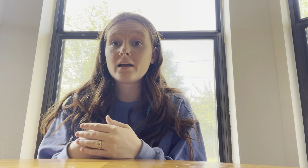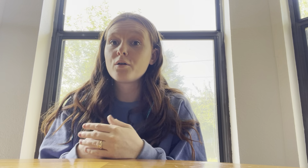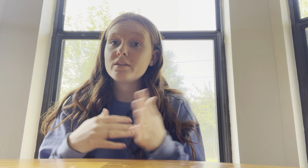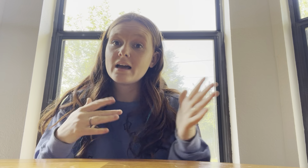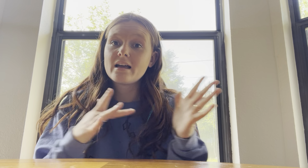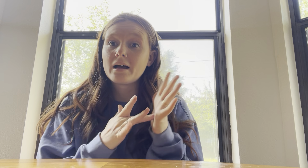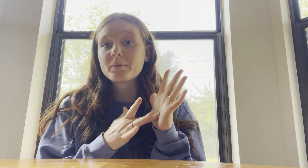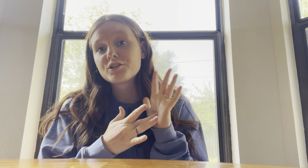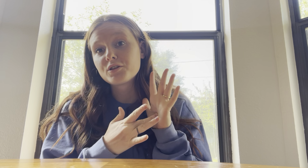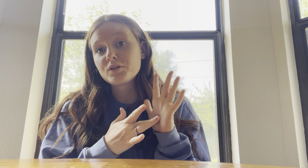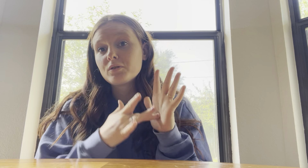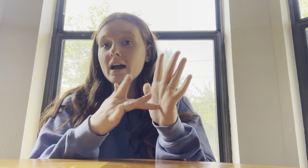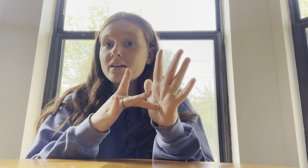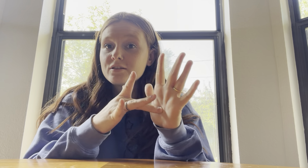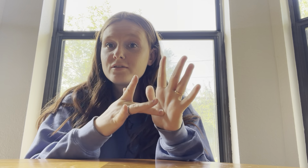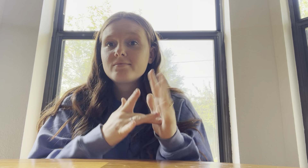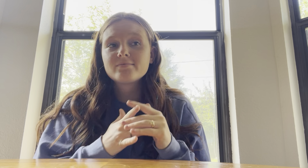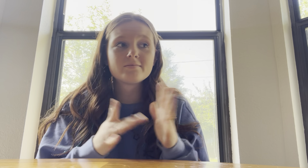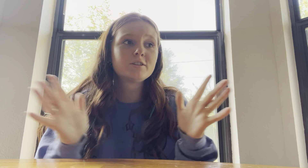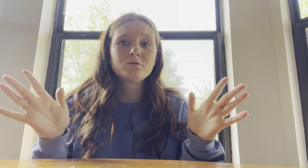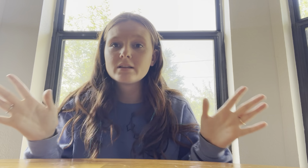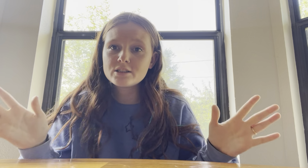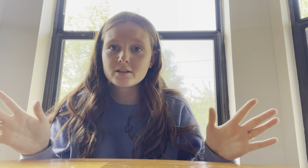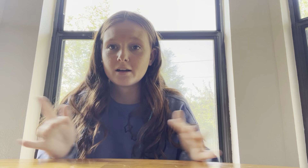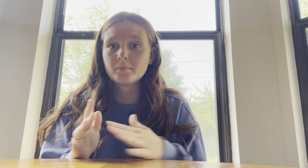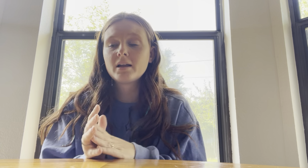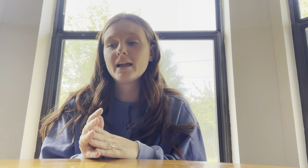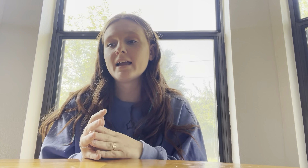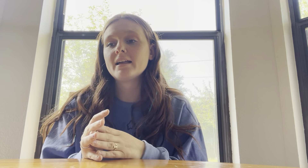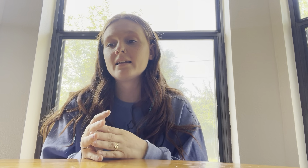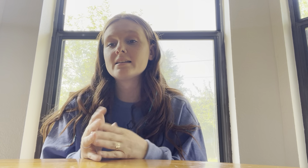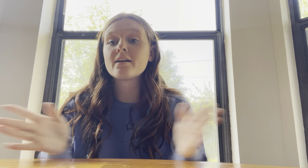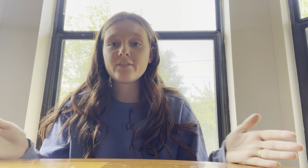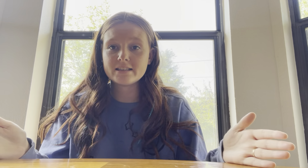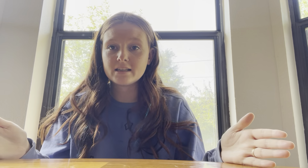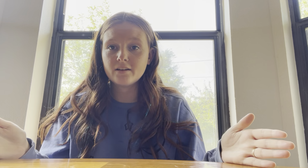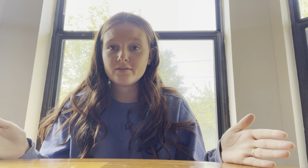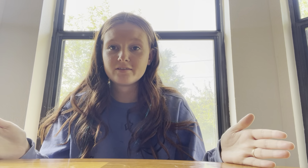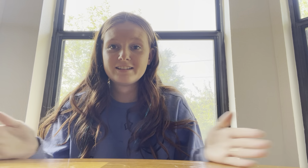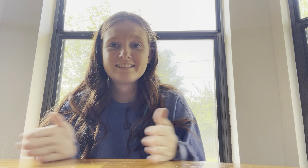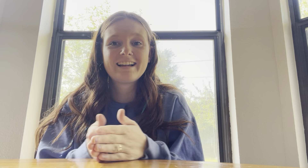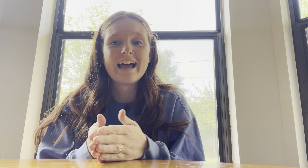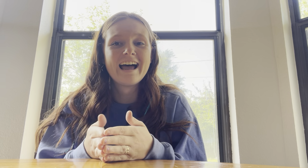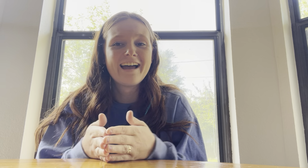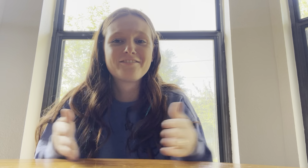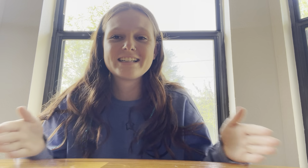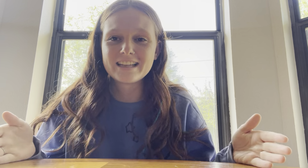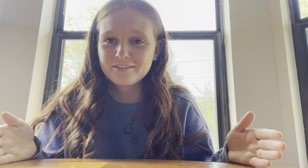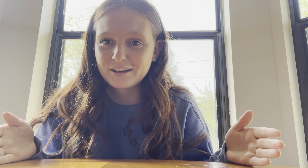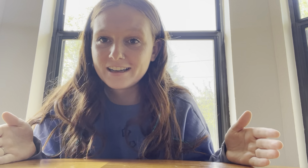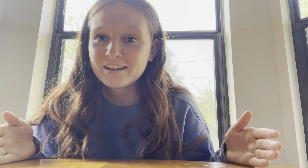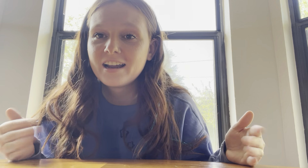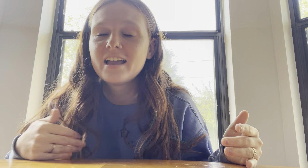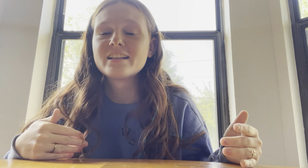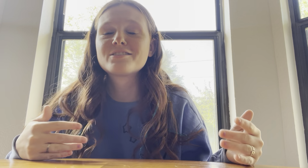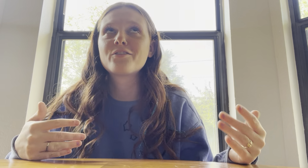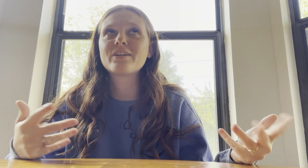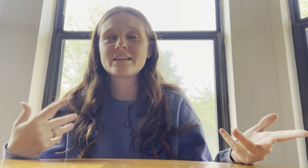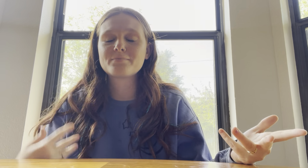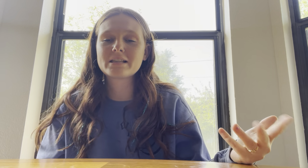oh, I'm going to show you how to do this term. It is offensive, every deaf grader. It's so funny because